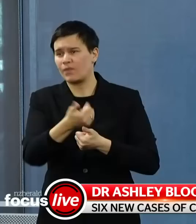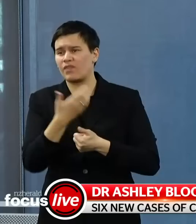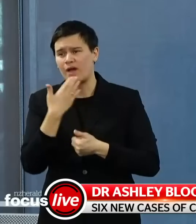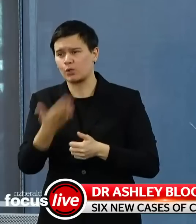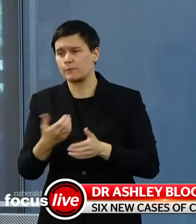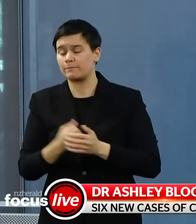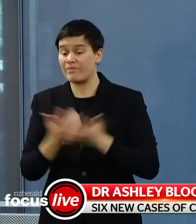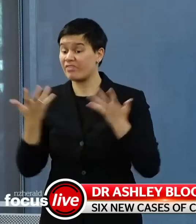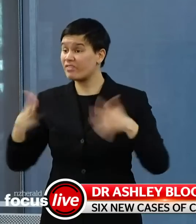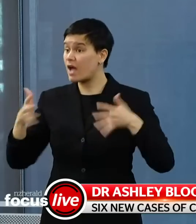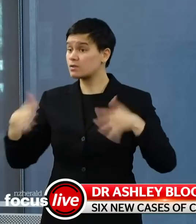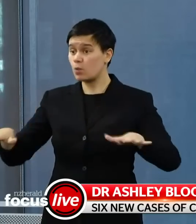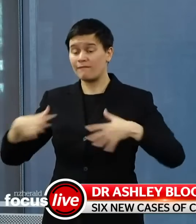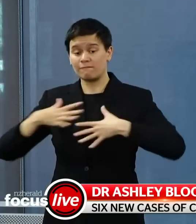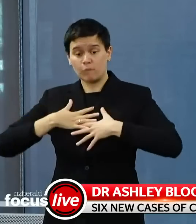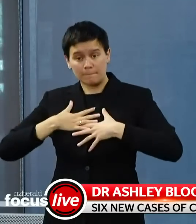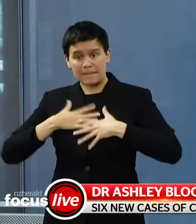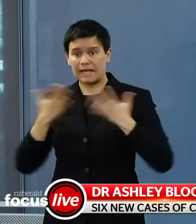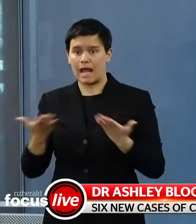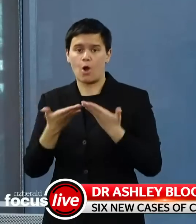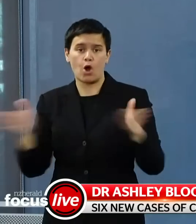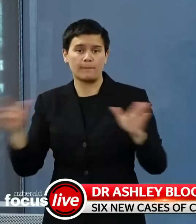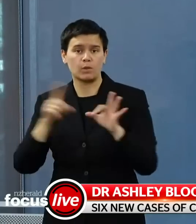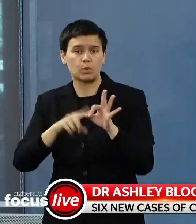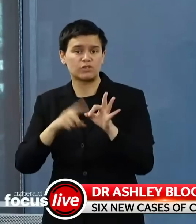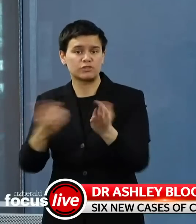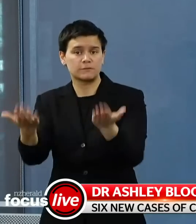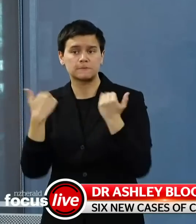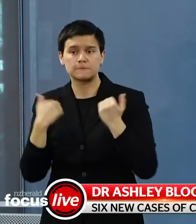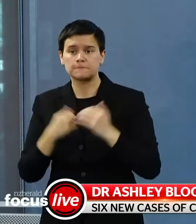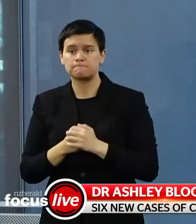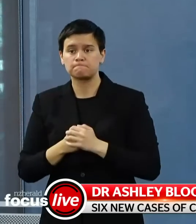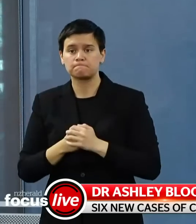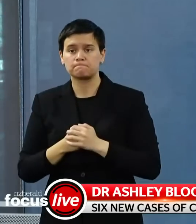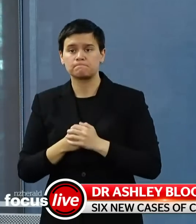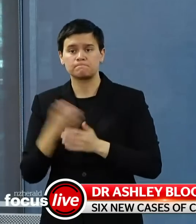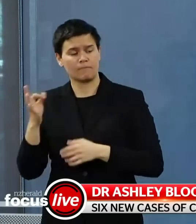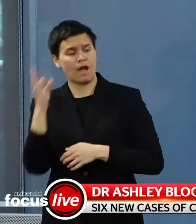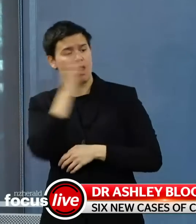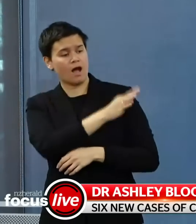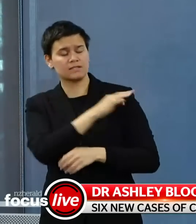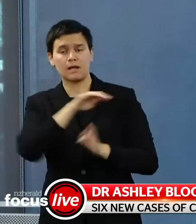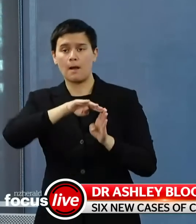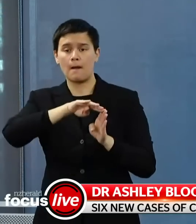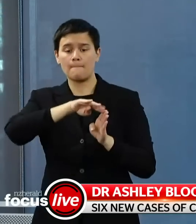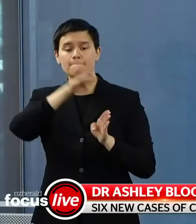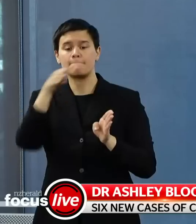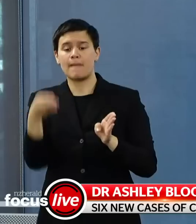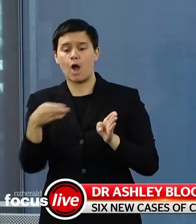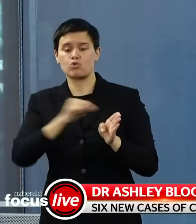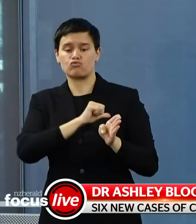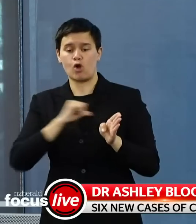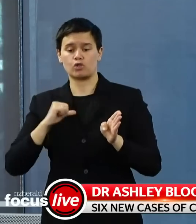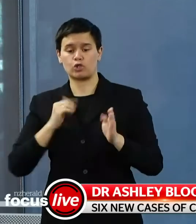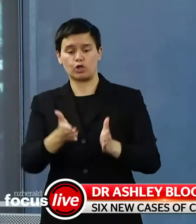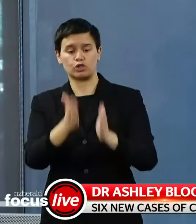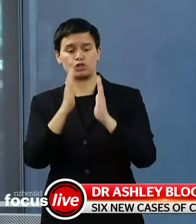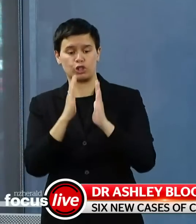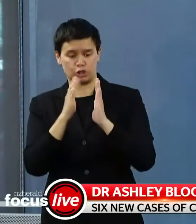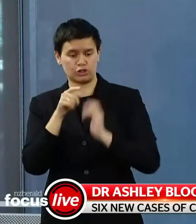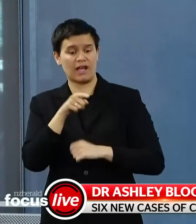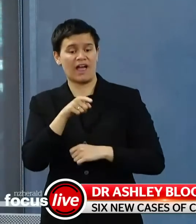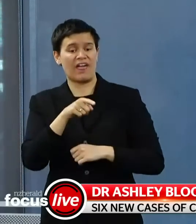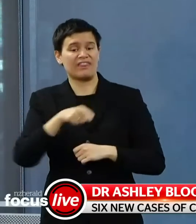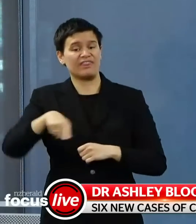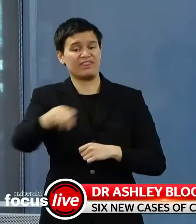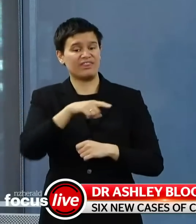That's all I have to say to start with and I'm open to questions. Do those in the Mount Roskill subcluster make a deliberate decision not to disclose